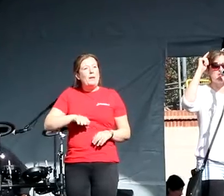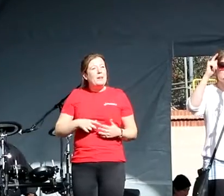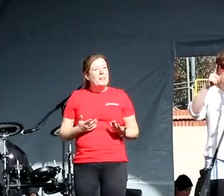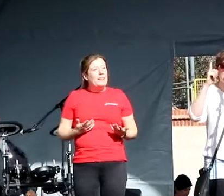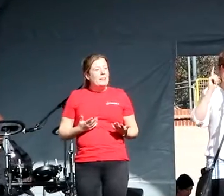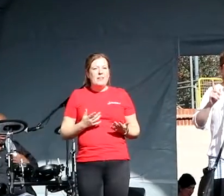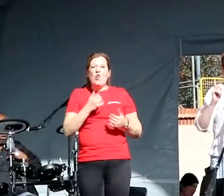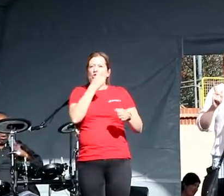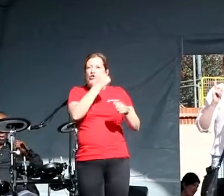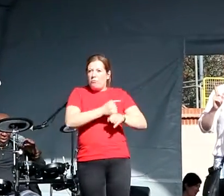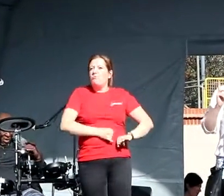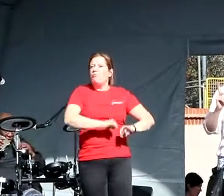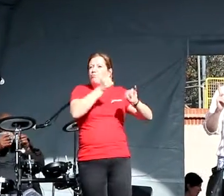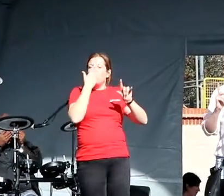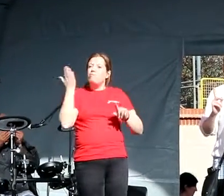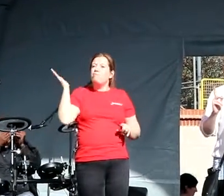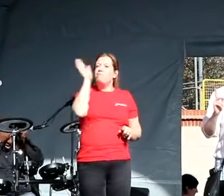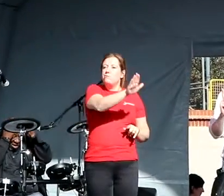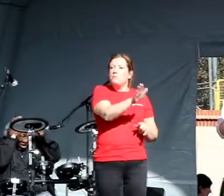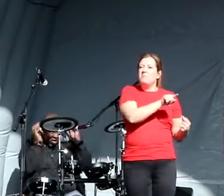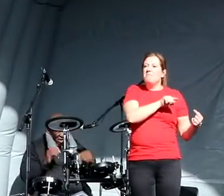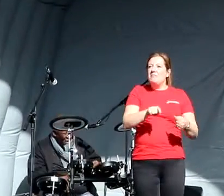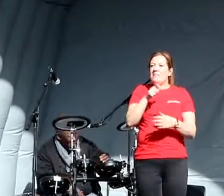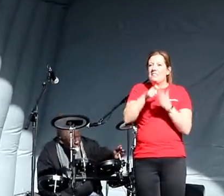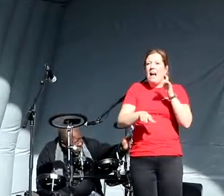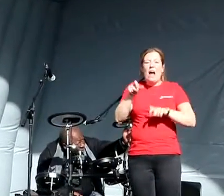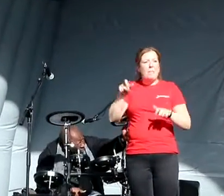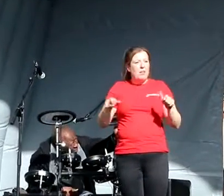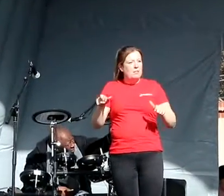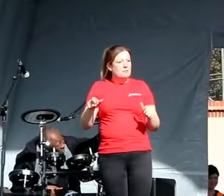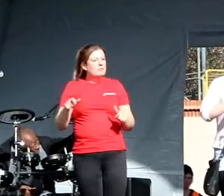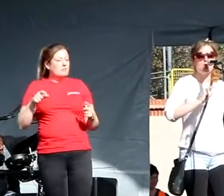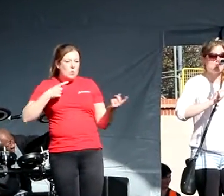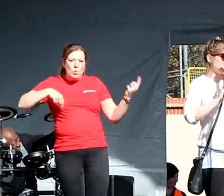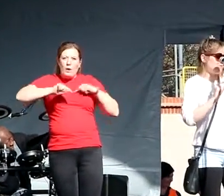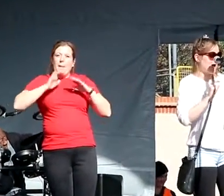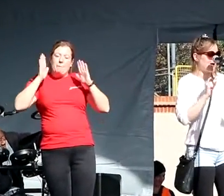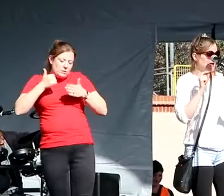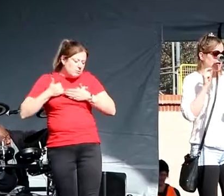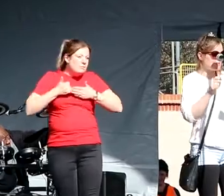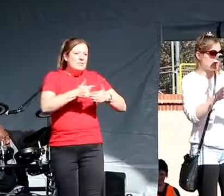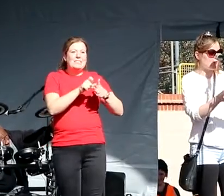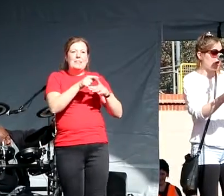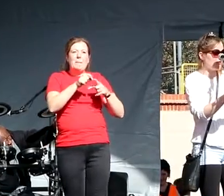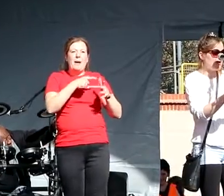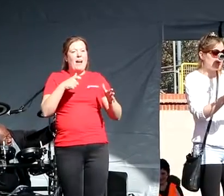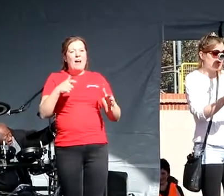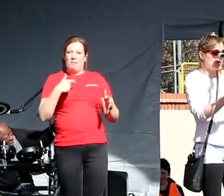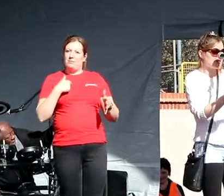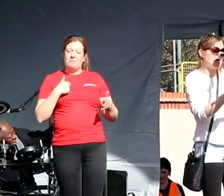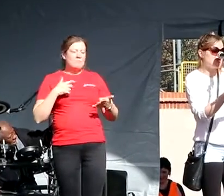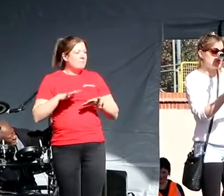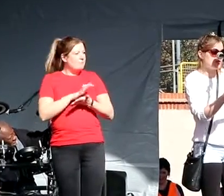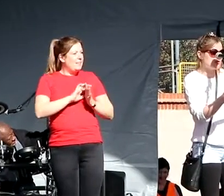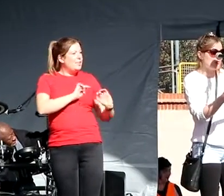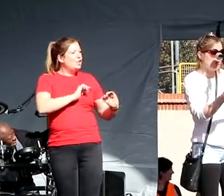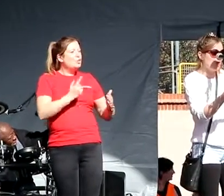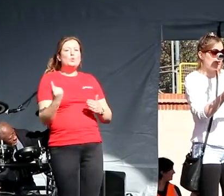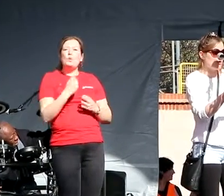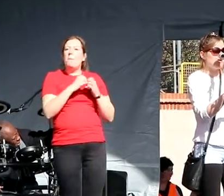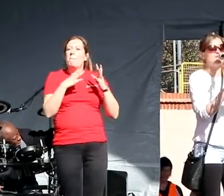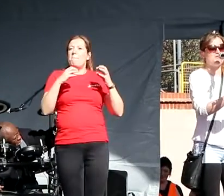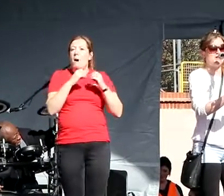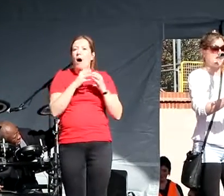government are a disgrace for the way that they treat disabled people. We must support Deepak and it gives me a great pleasure to introduce